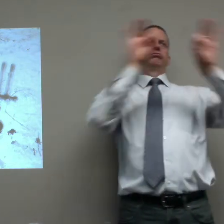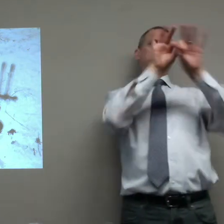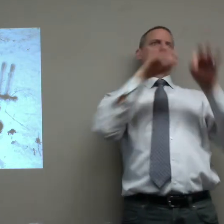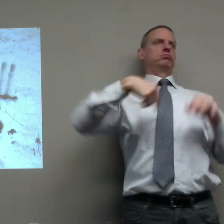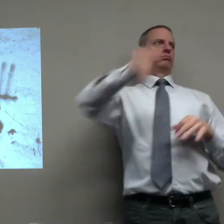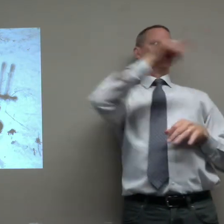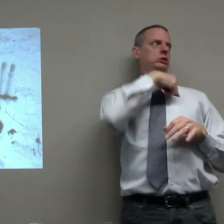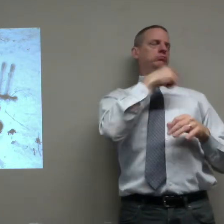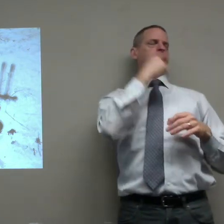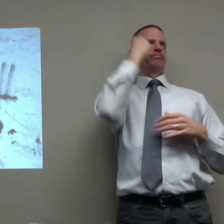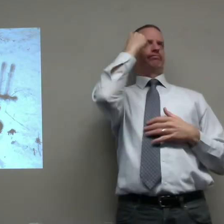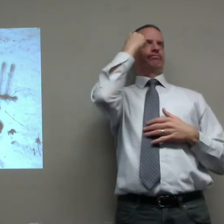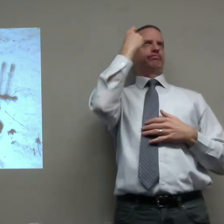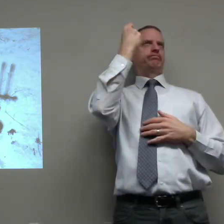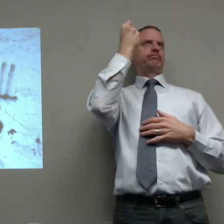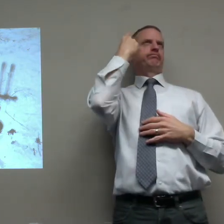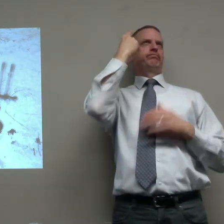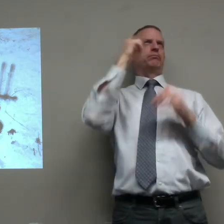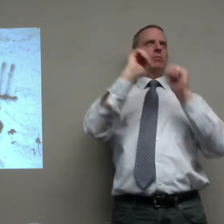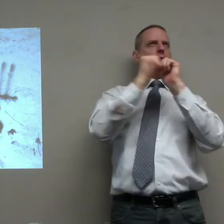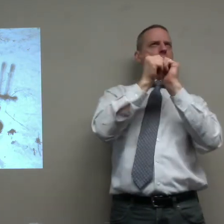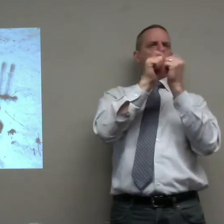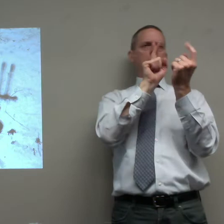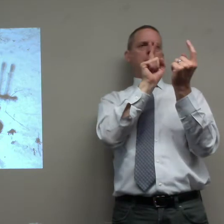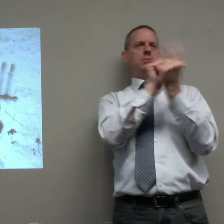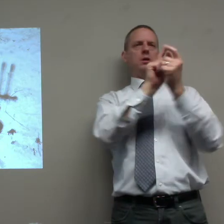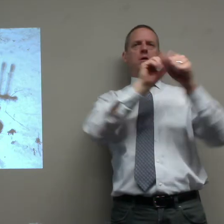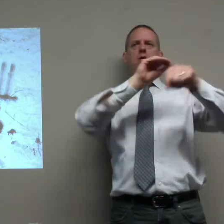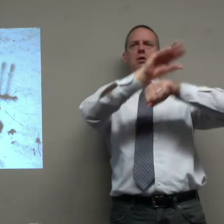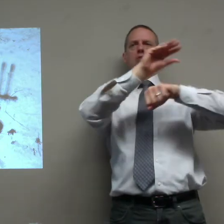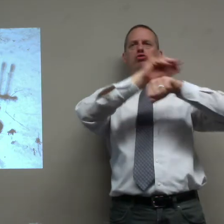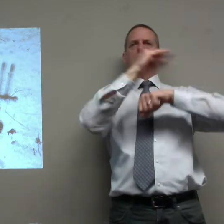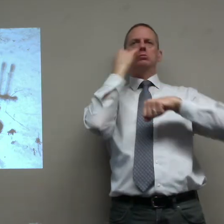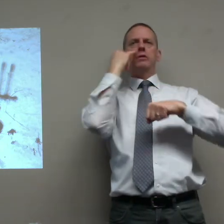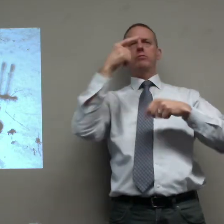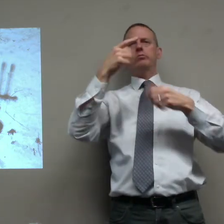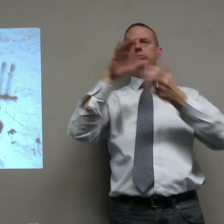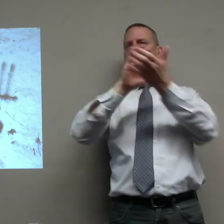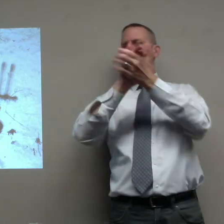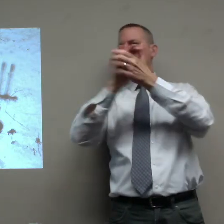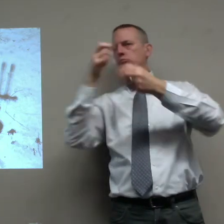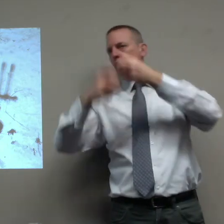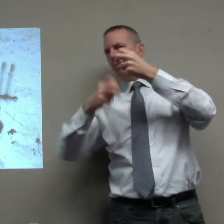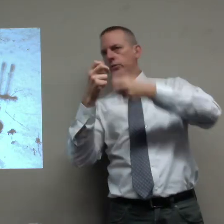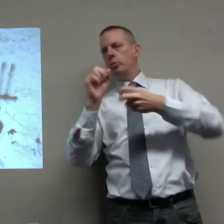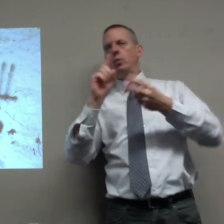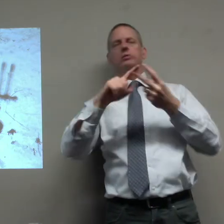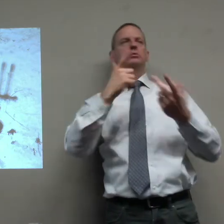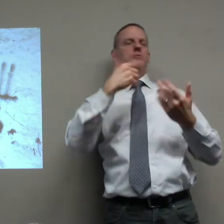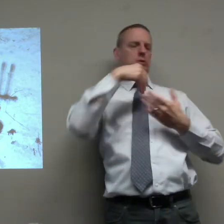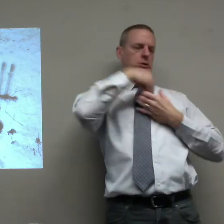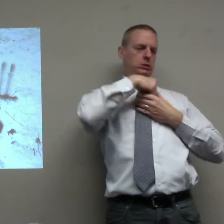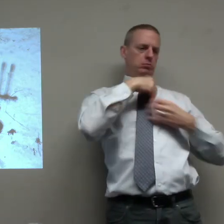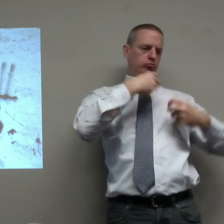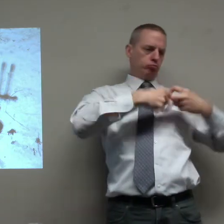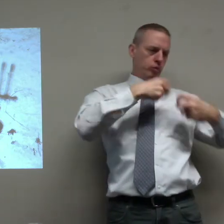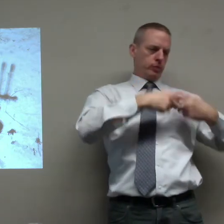It's important that we think and understand how we can meet in the counselor. If there's marriage problems,